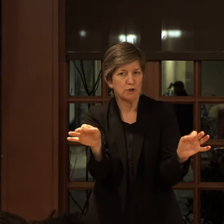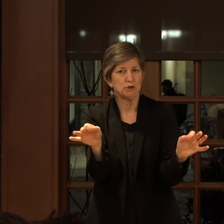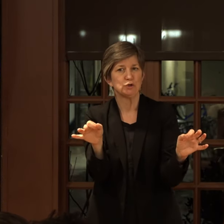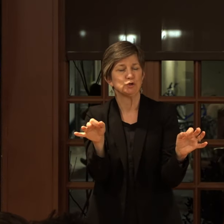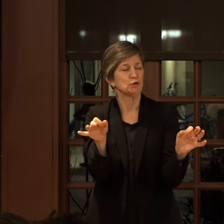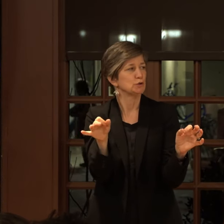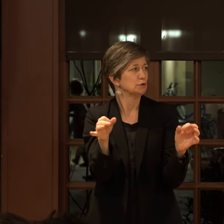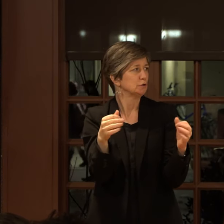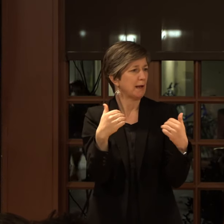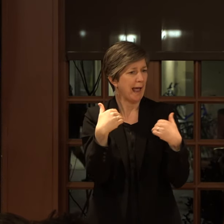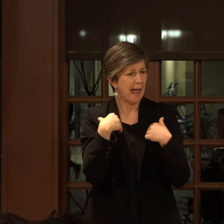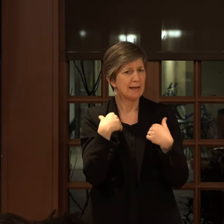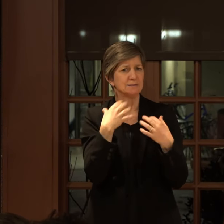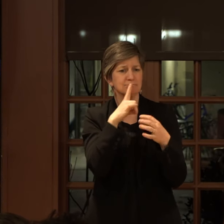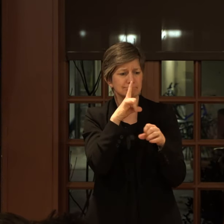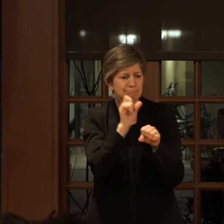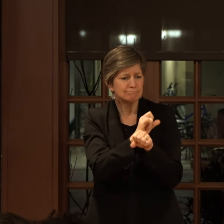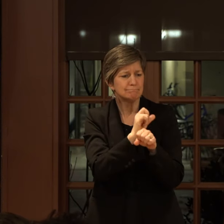has a legitimate literature.